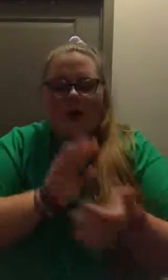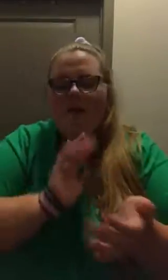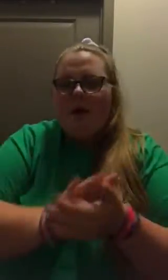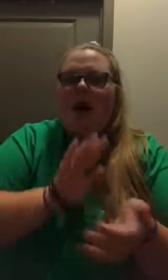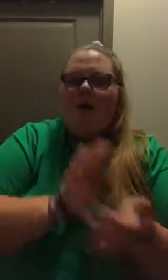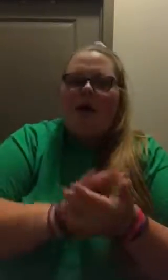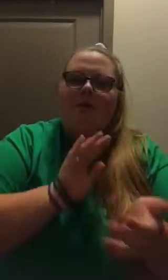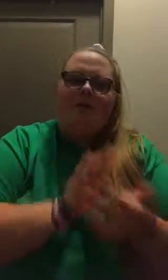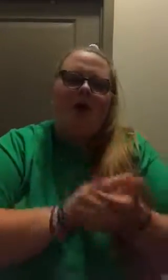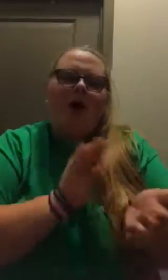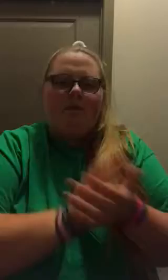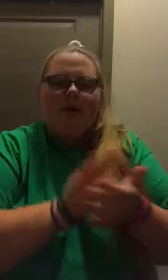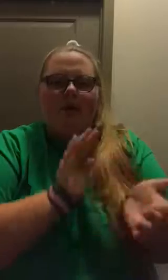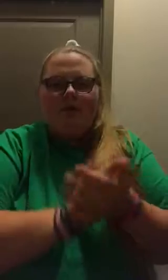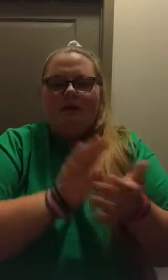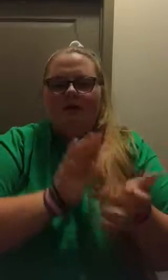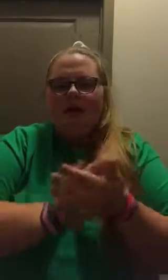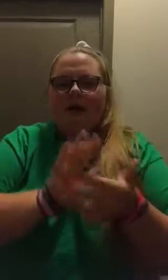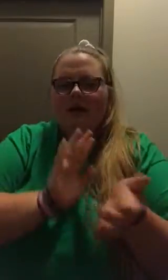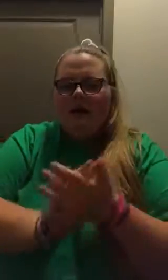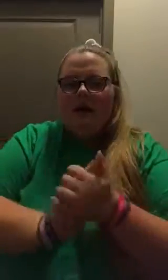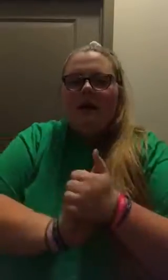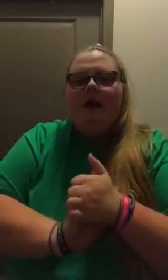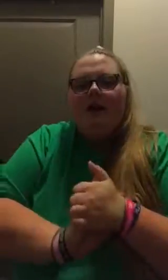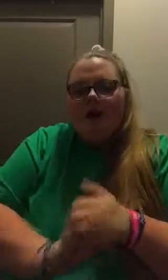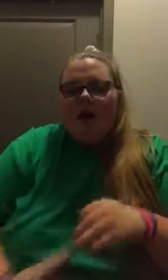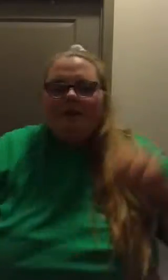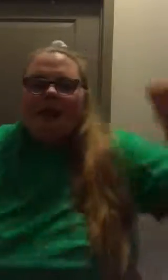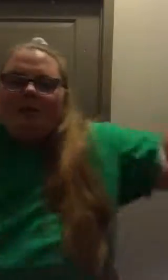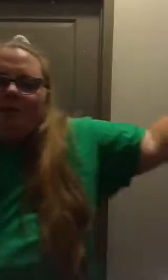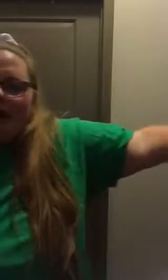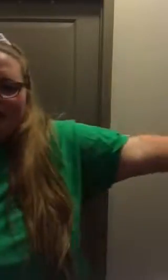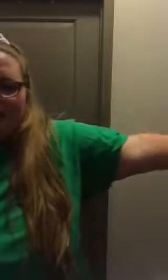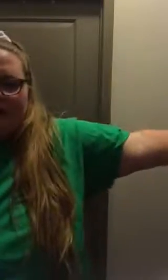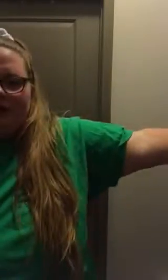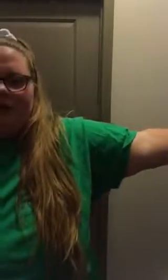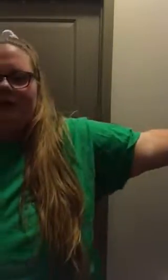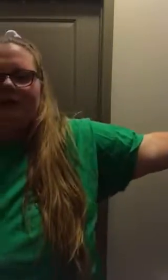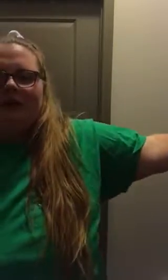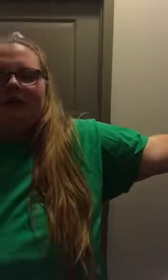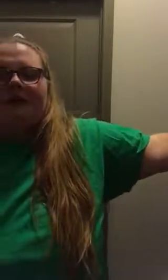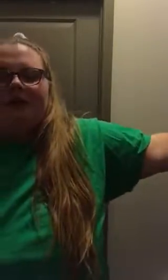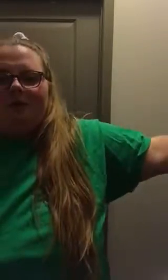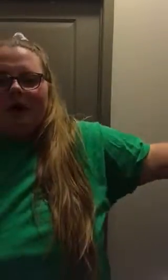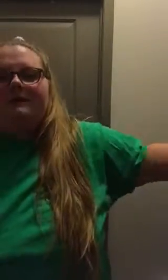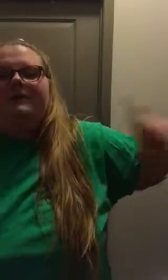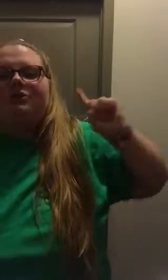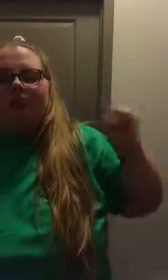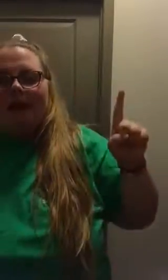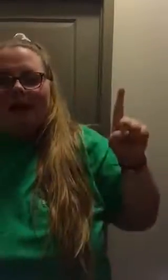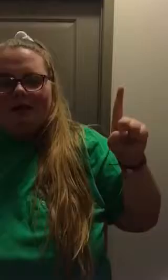Rare Bog, Ratlin Bog, way down in the valley, y'all. And on that branch, there was a twig